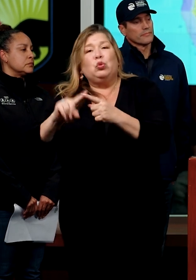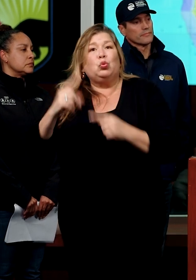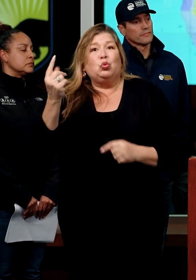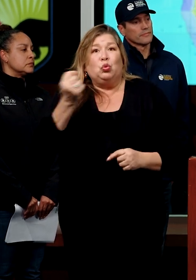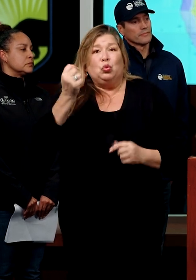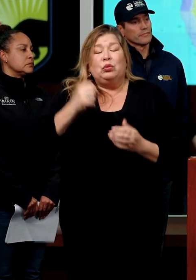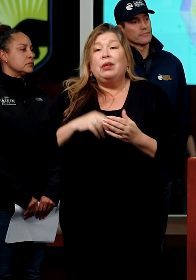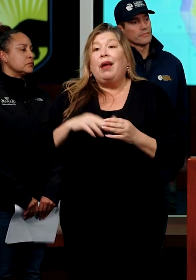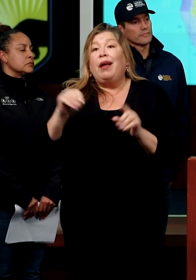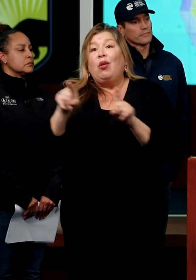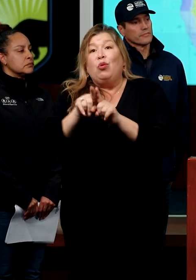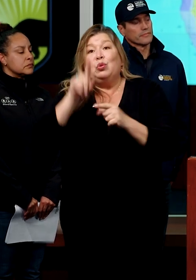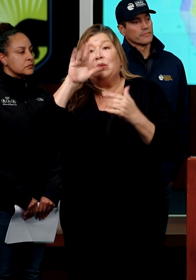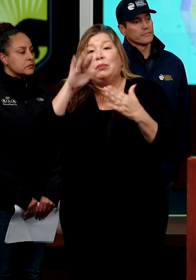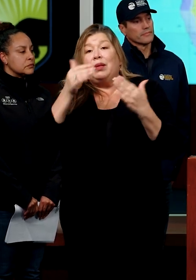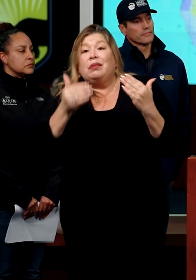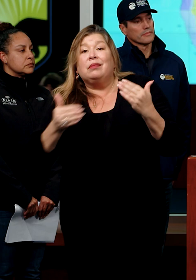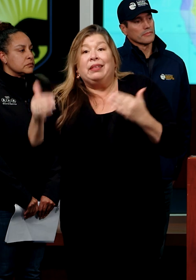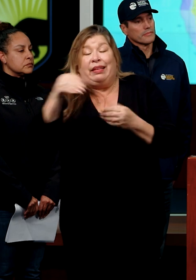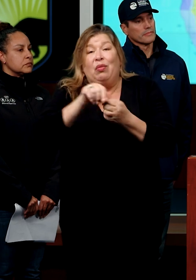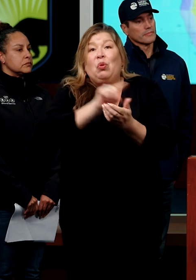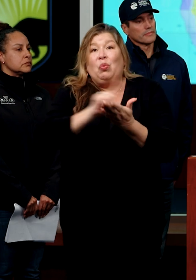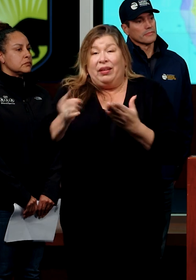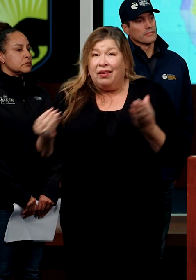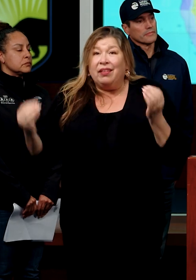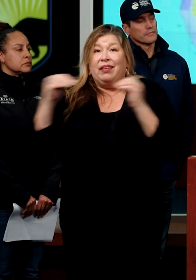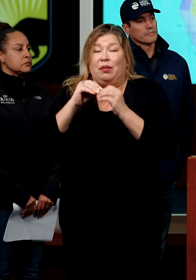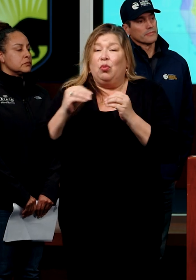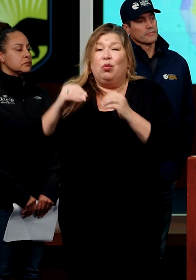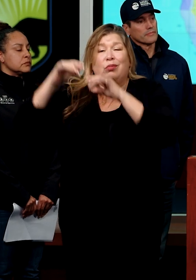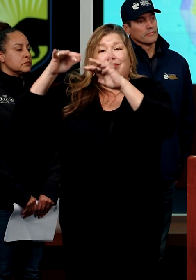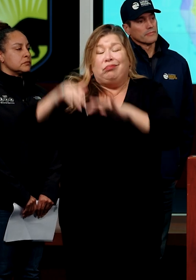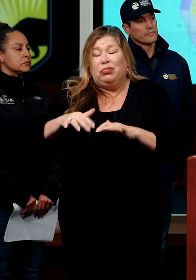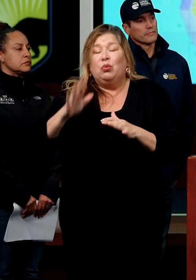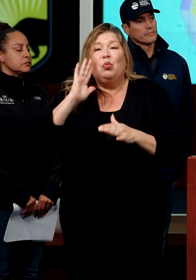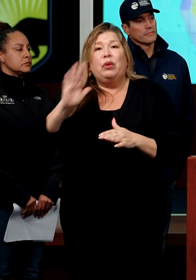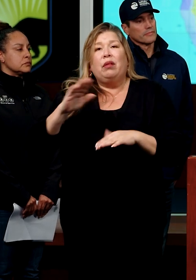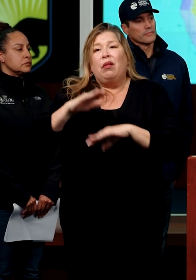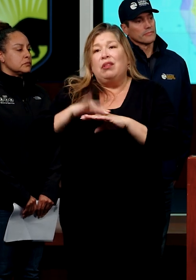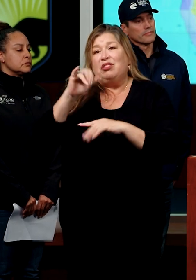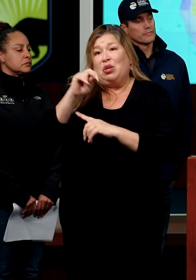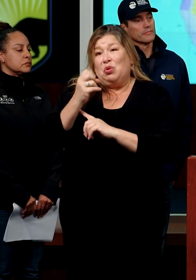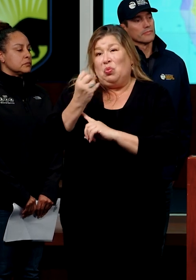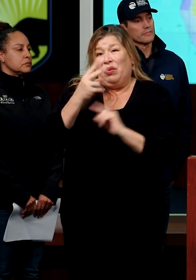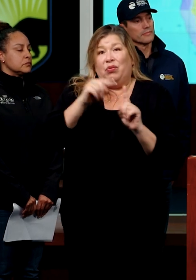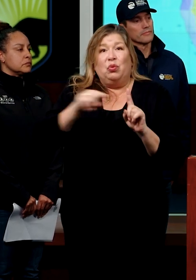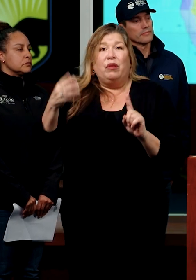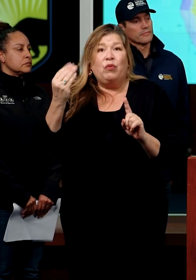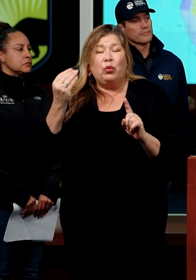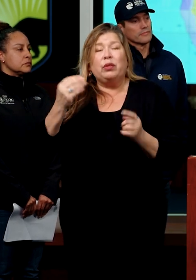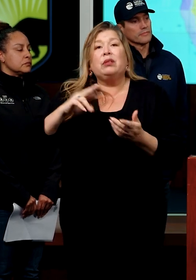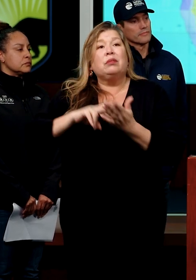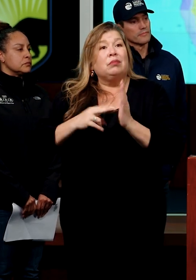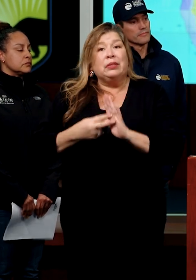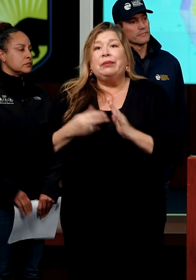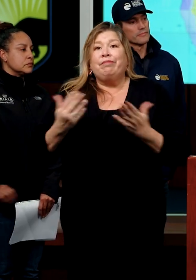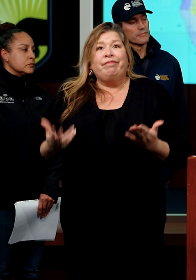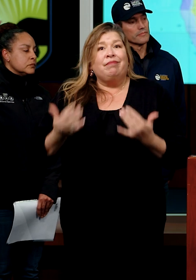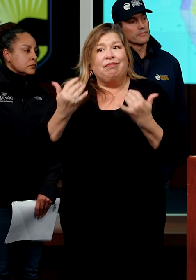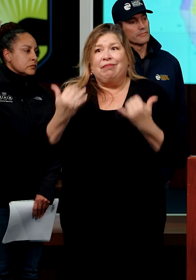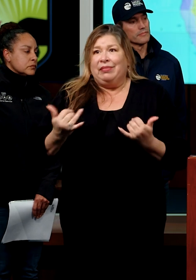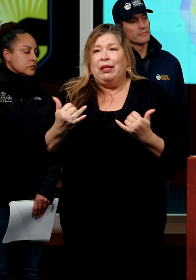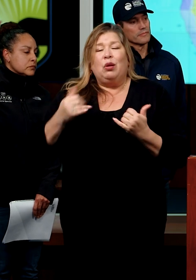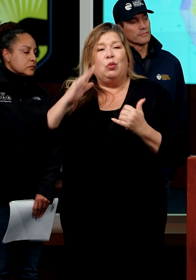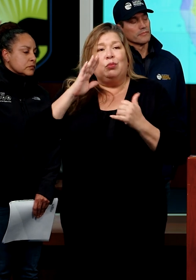atmospheric river later in the week, possibly January 12th through 14th. So this continues to be a